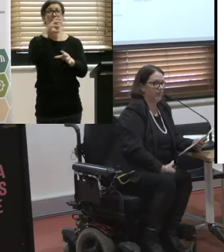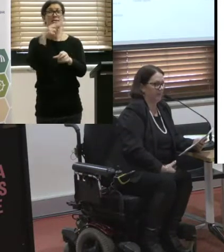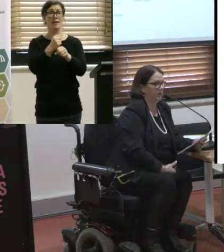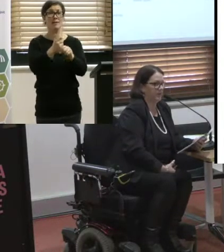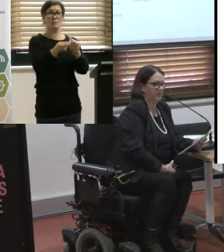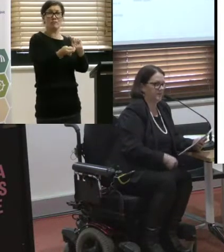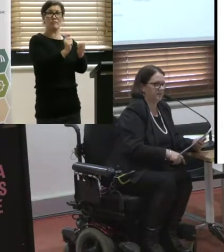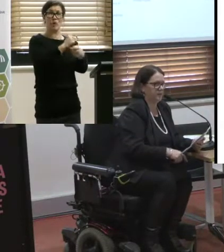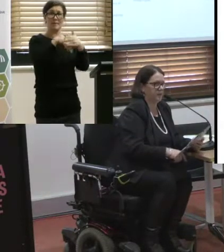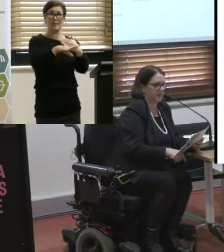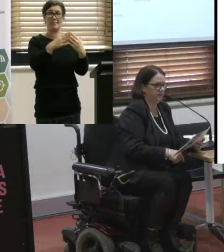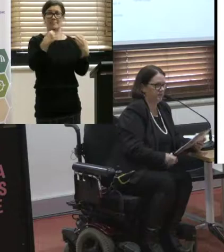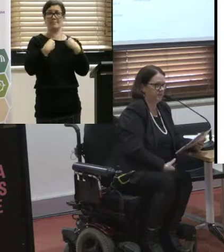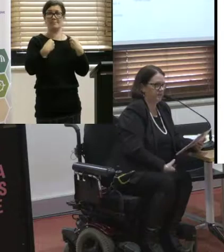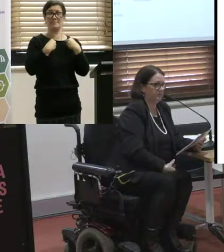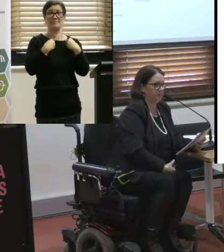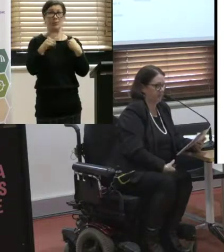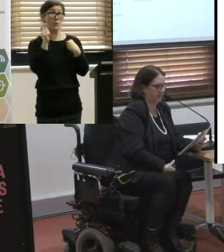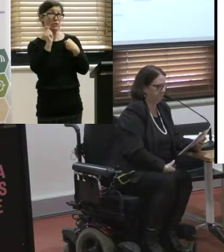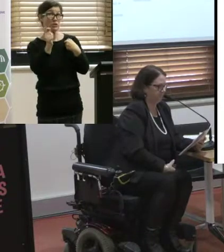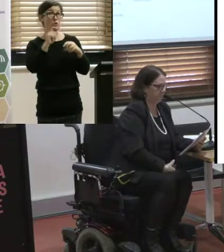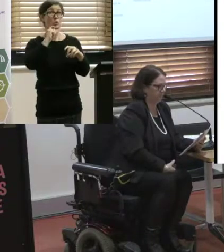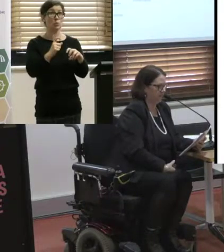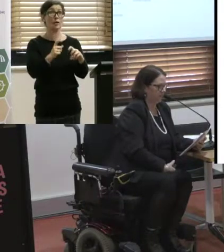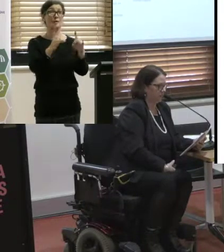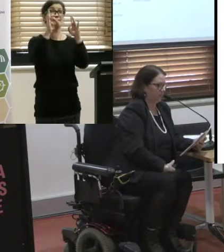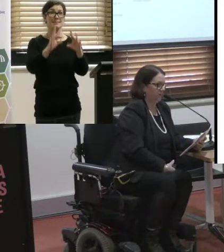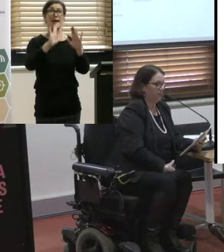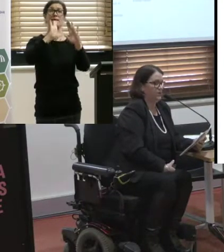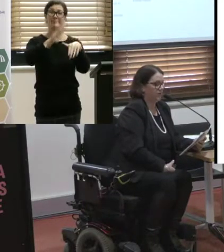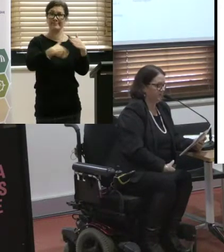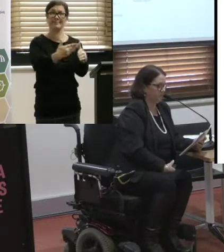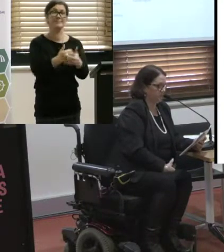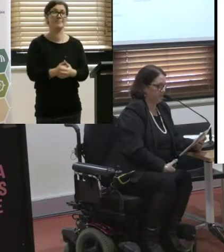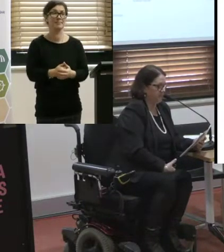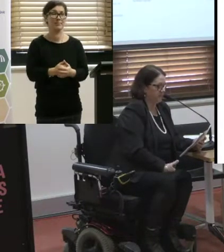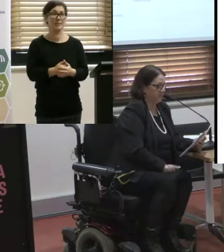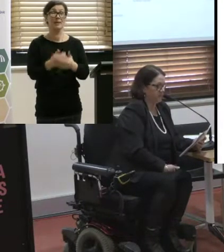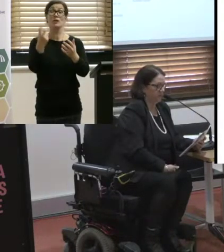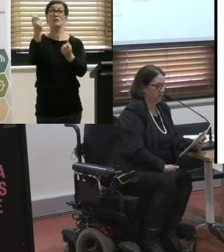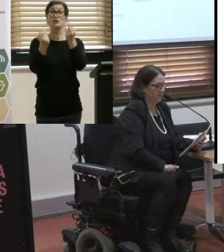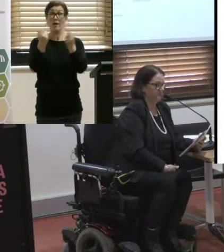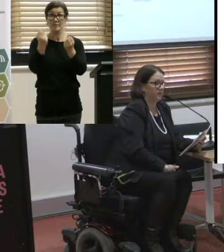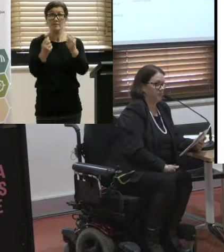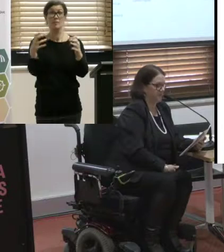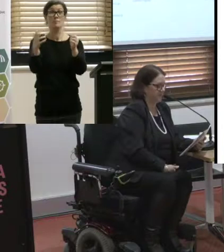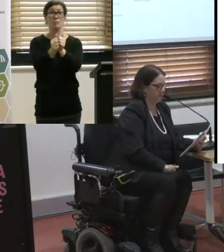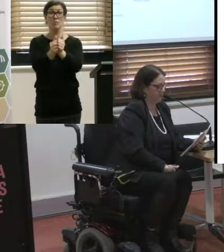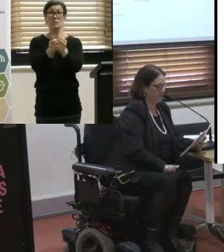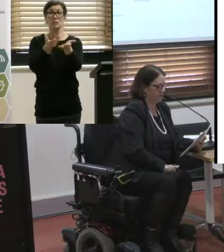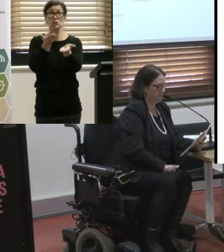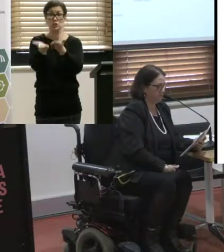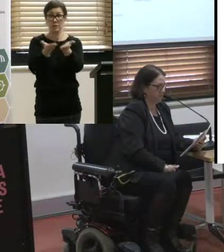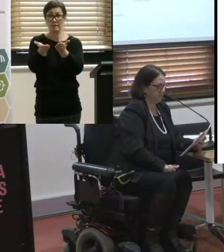industry and we're about to hit the go button on that in big time. We accredit drivers, booking service providers and licensed